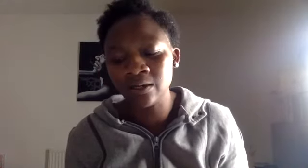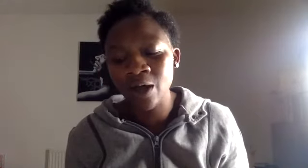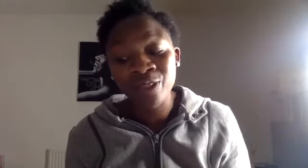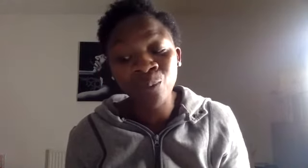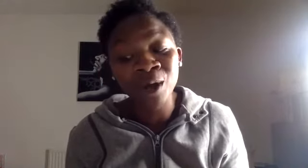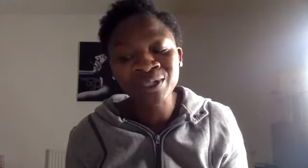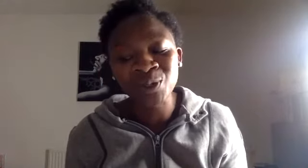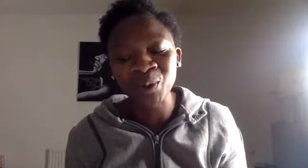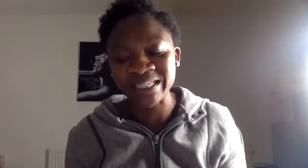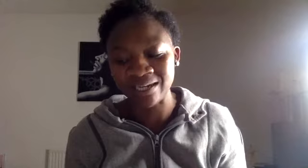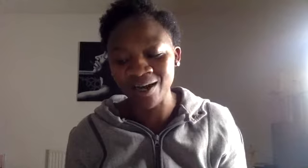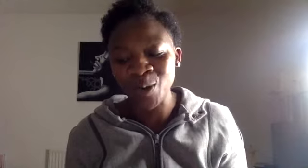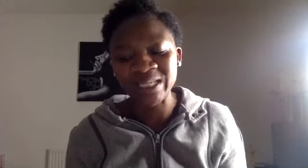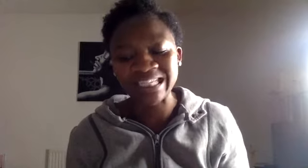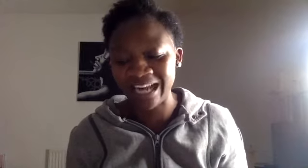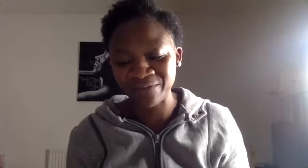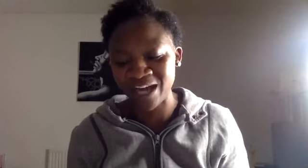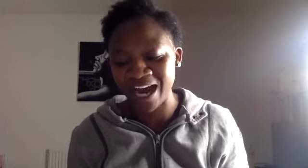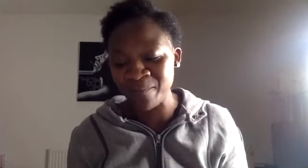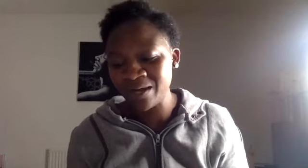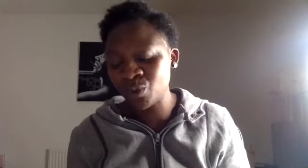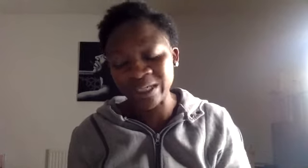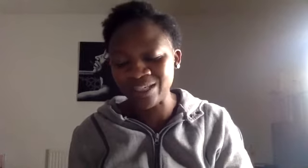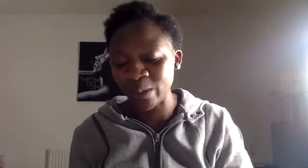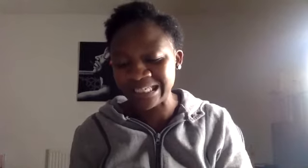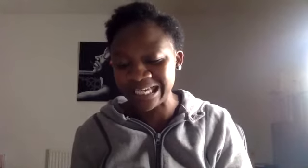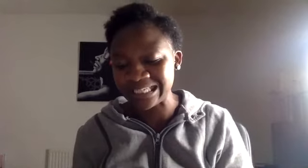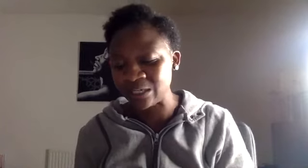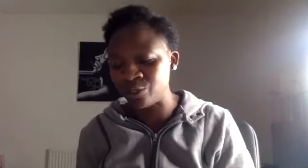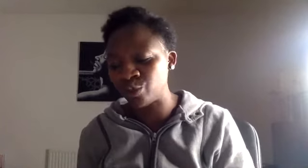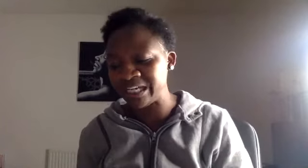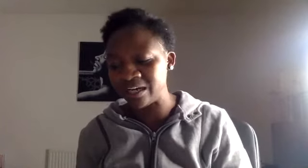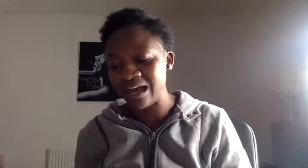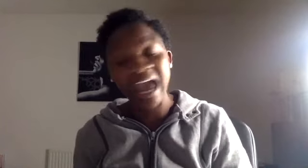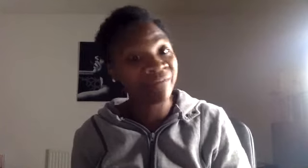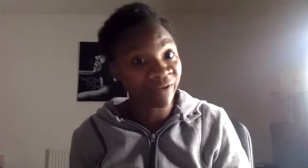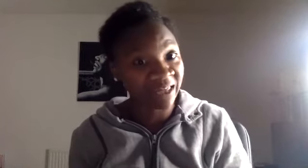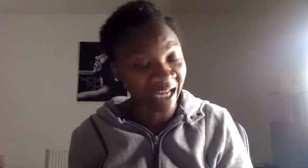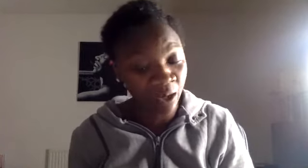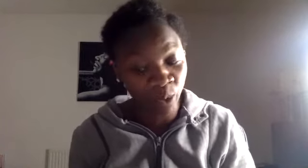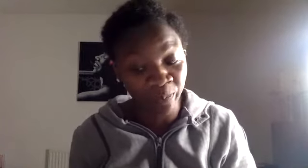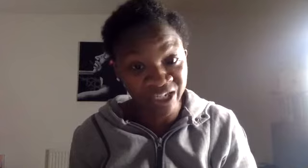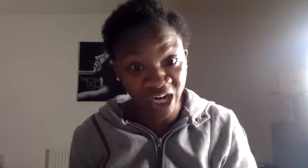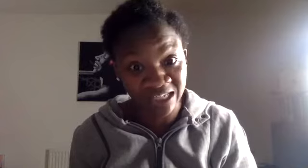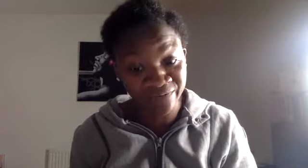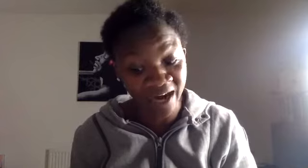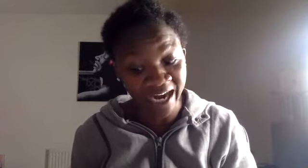The world is your oyster. We still have time. 2020 is still your year. Everything will be just fine.